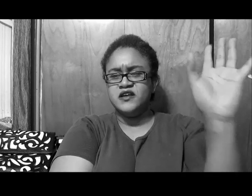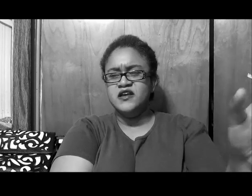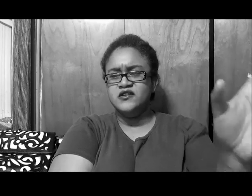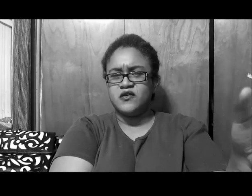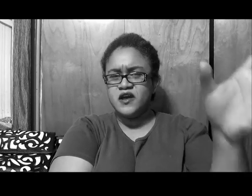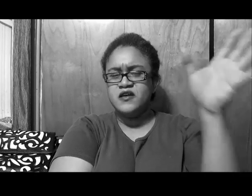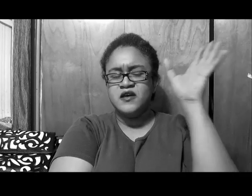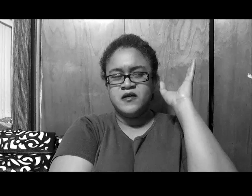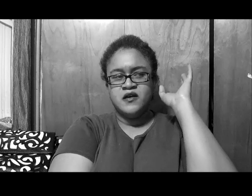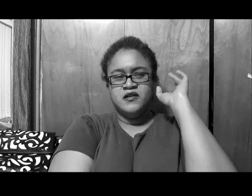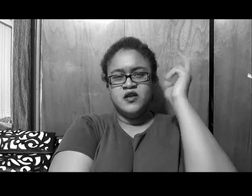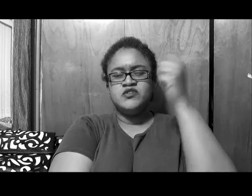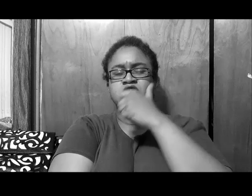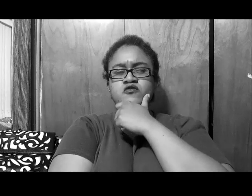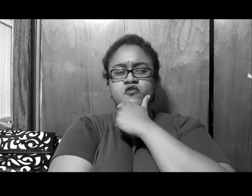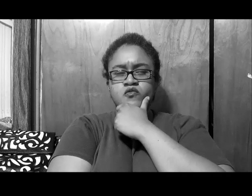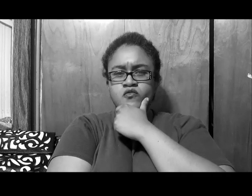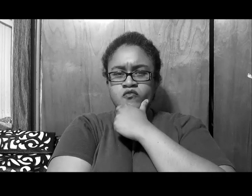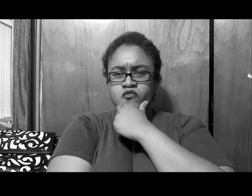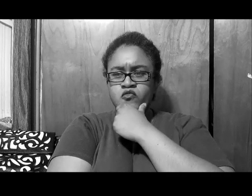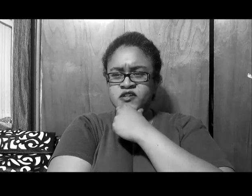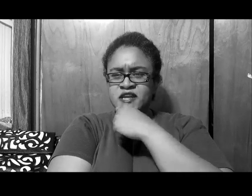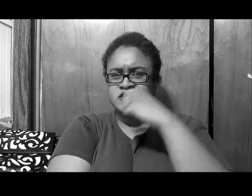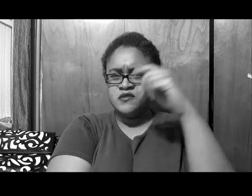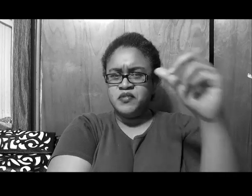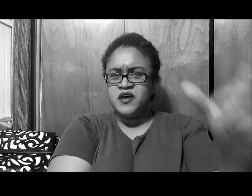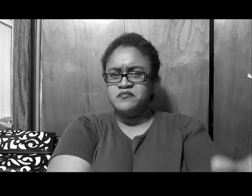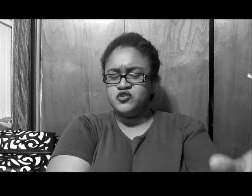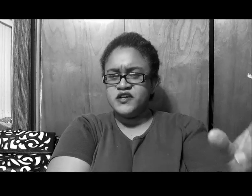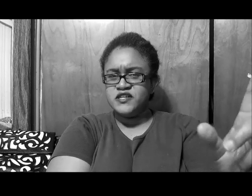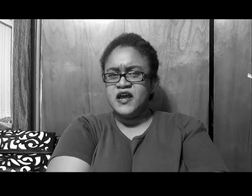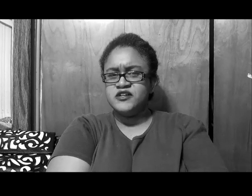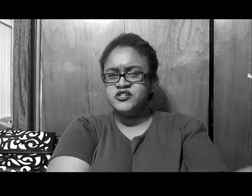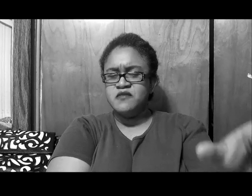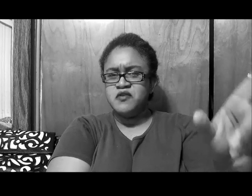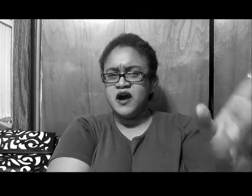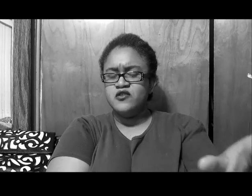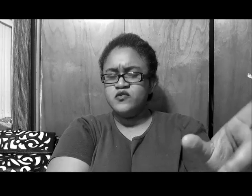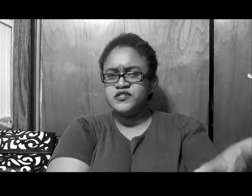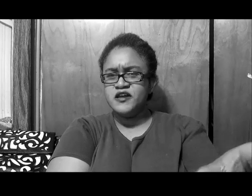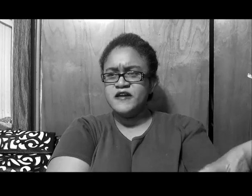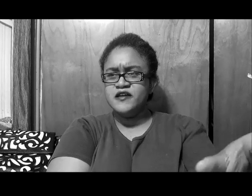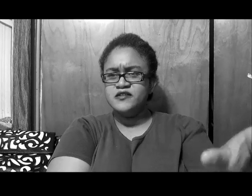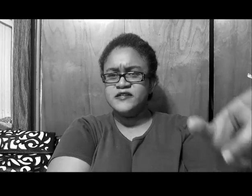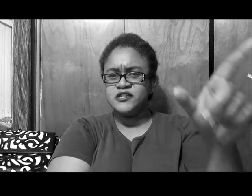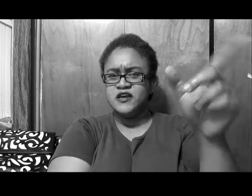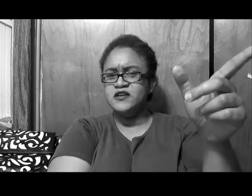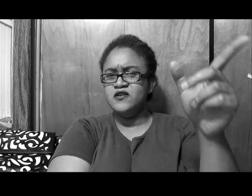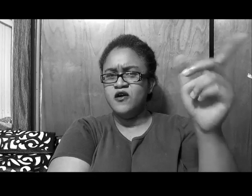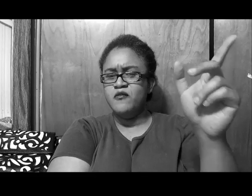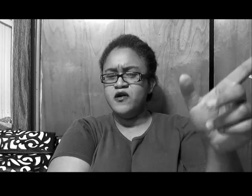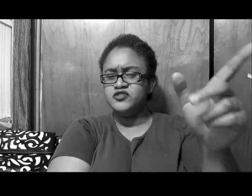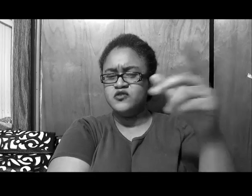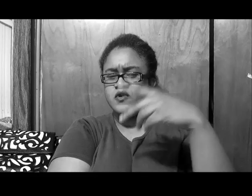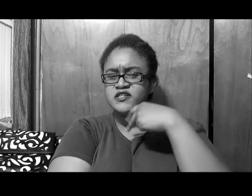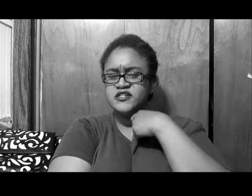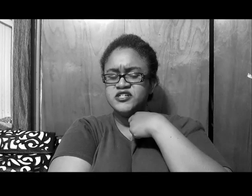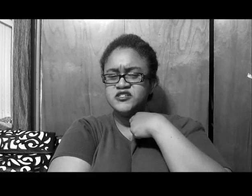end, okay, number two, was that some pith transaction that Paula was saying to Kenya, almost, or was that just